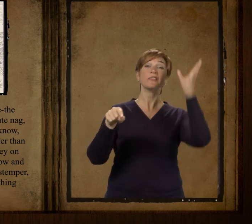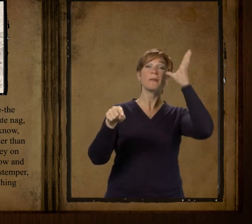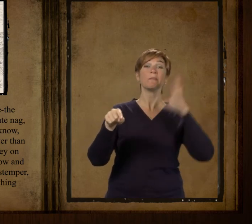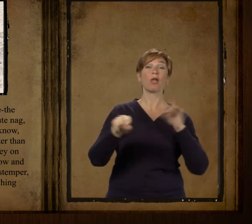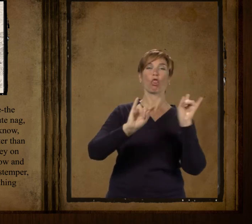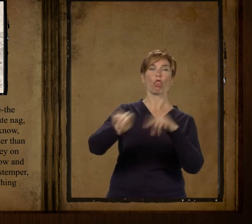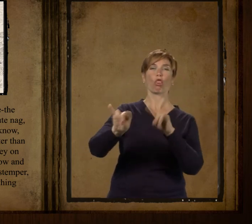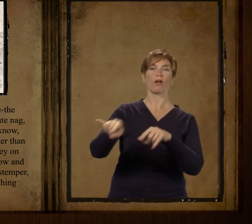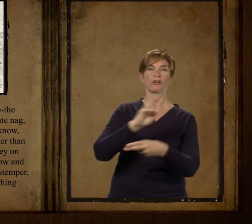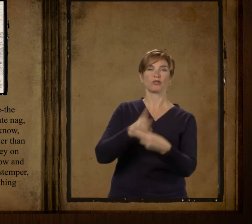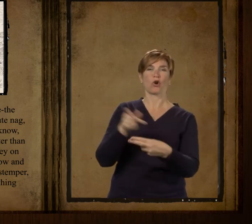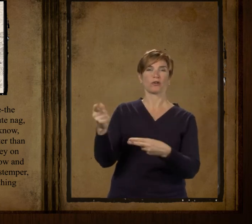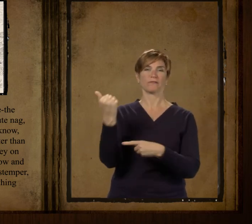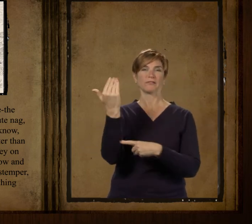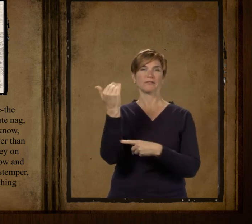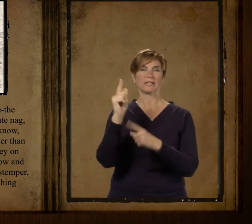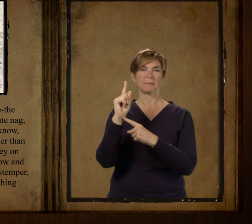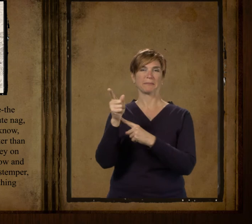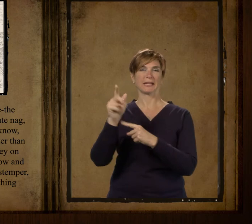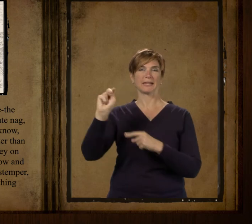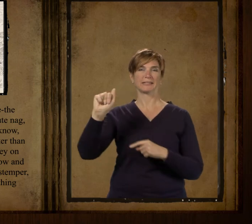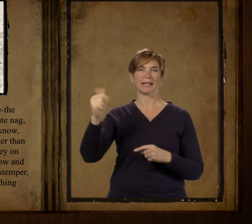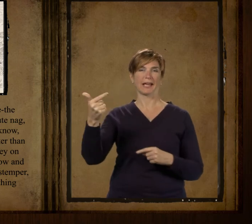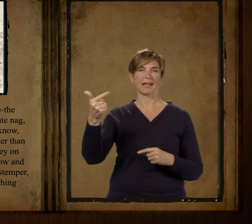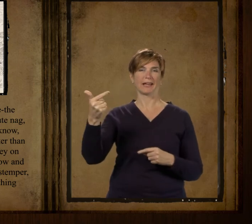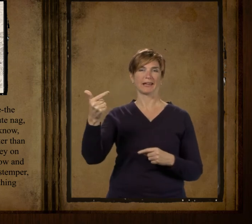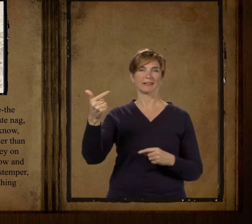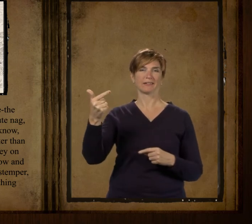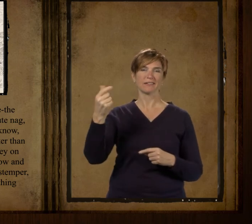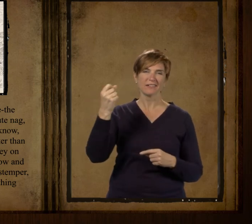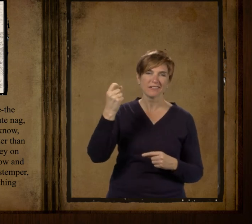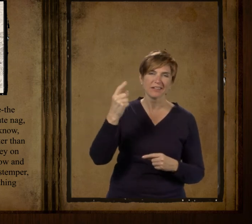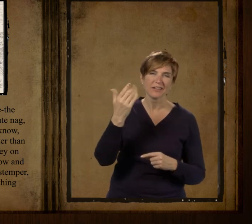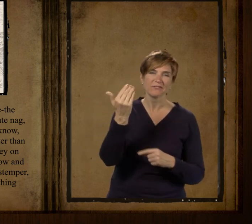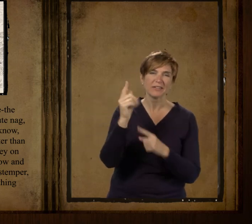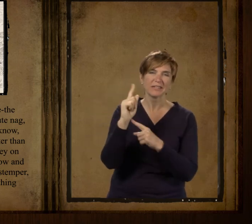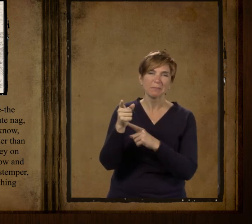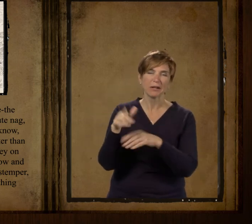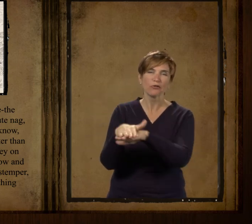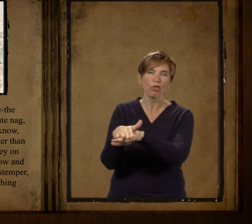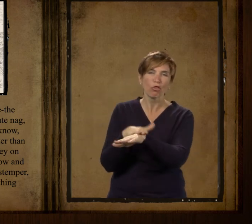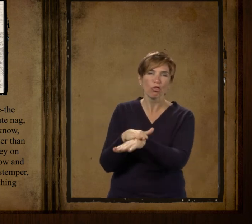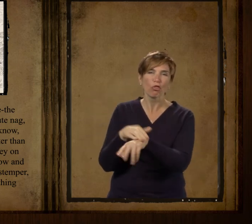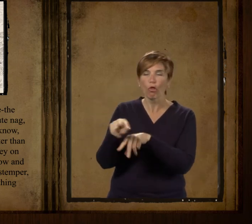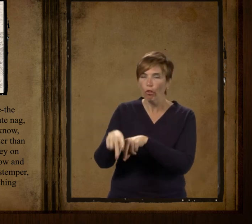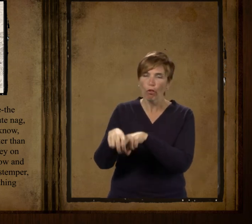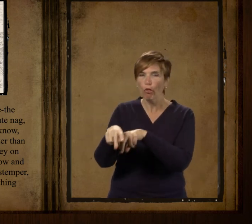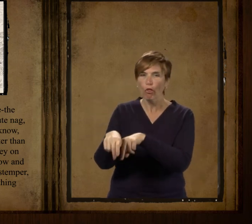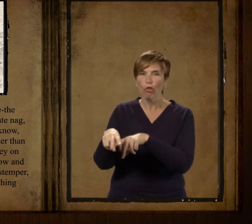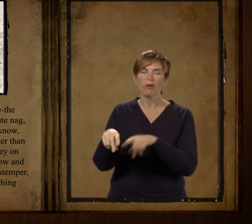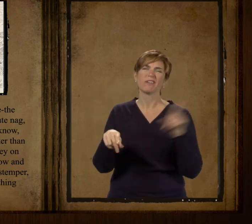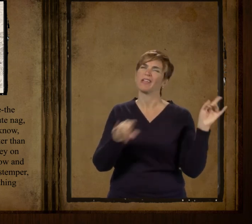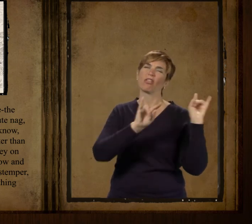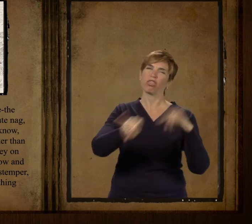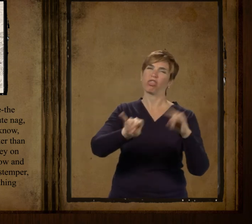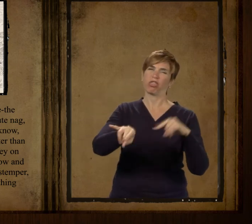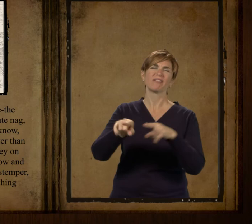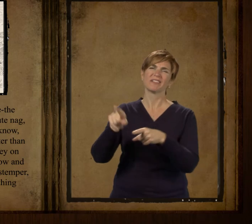fun you know because of course she was faster than that and he used to win